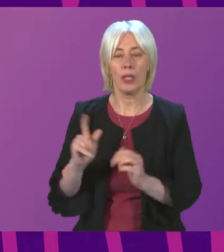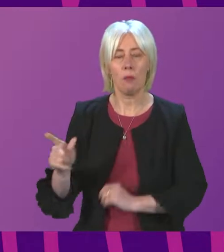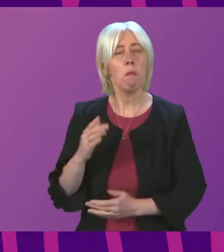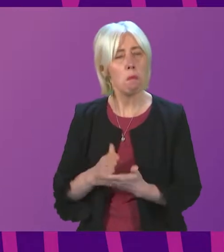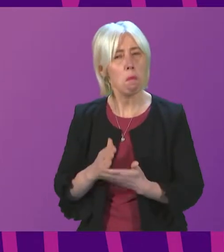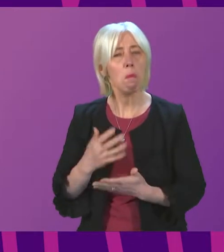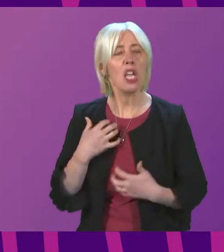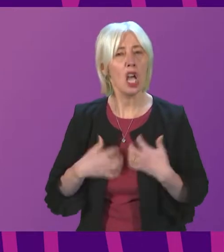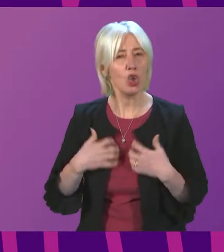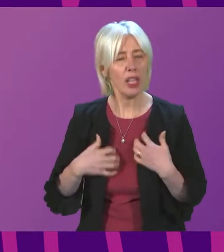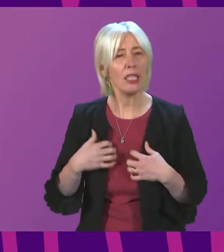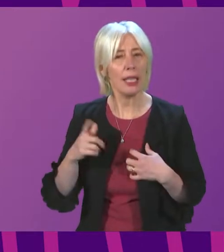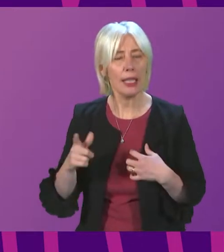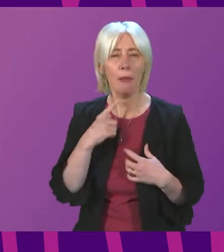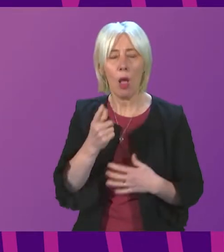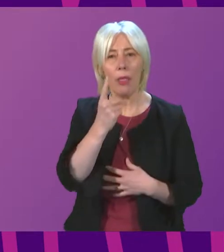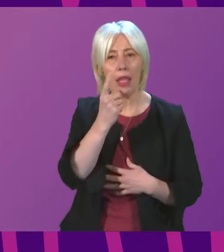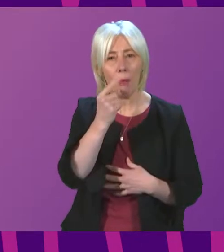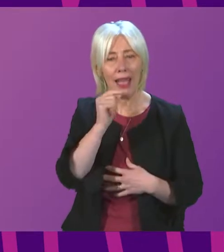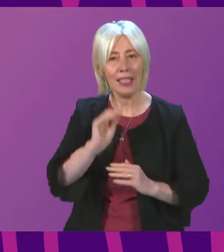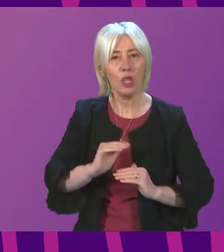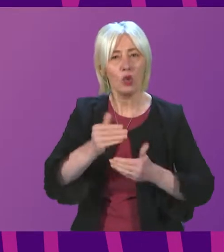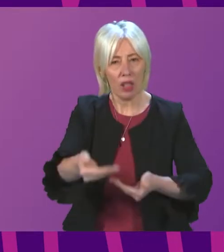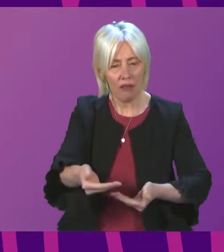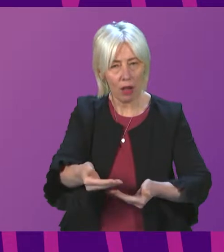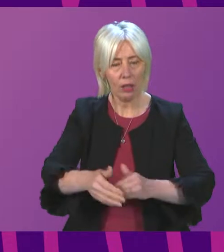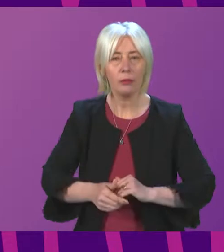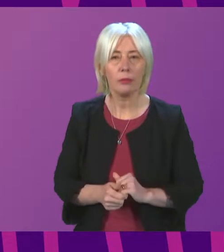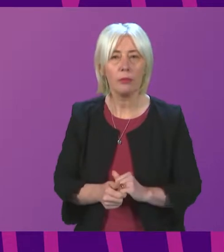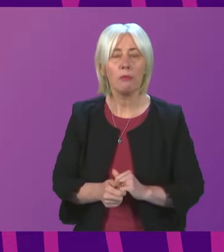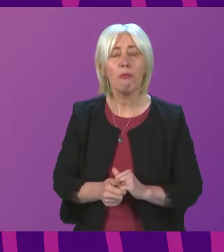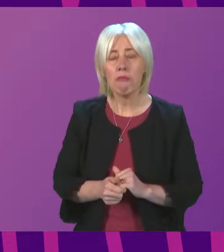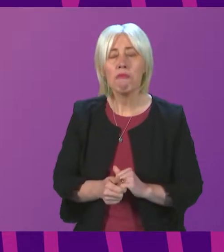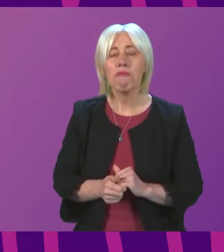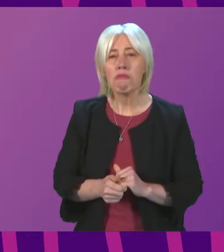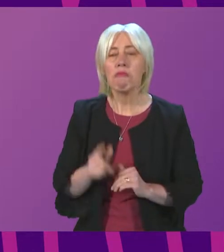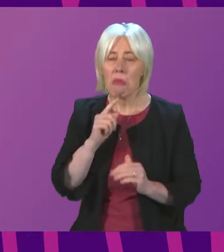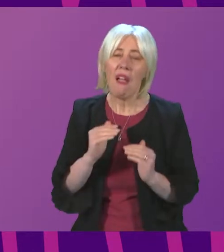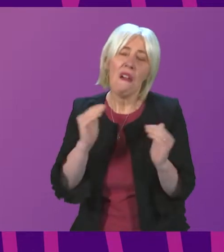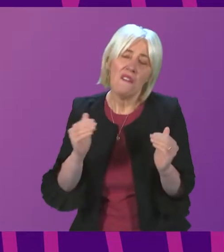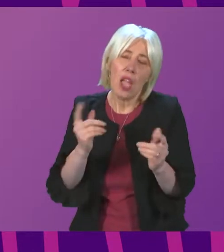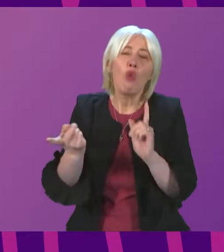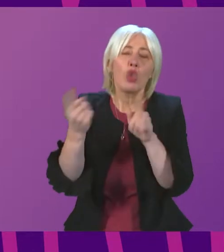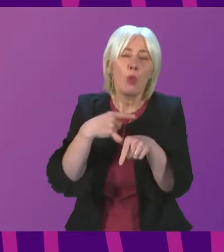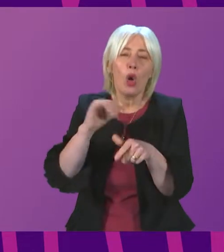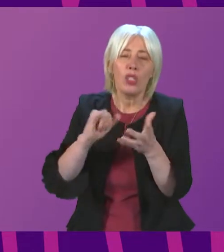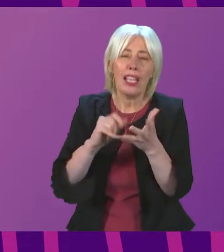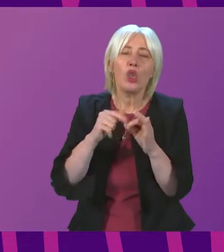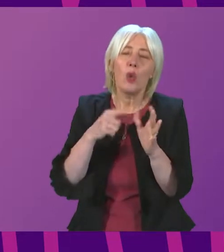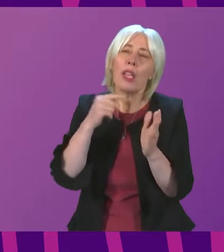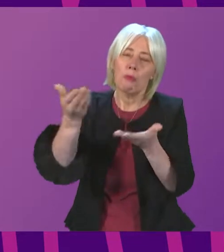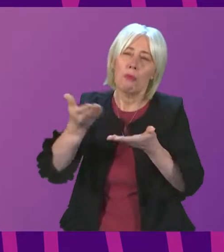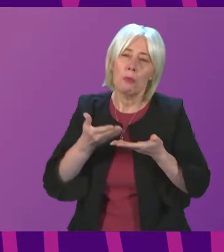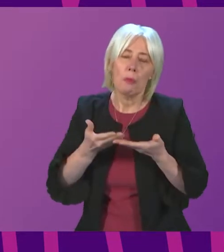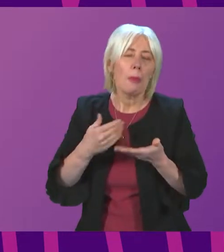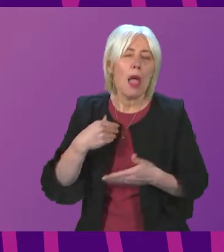an interesting point about the the capacity to deliver the course um and i think that's a fair a fair response from the sqa and i'm